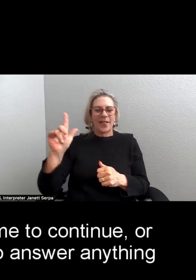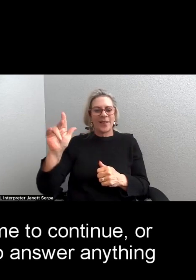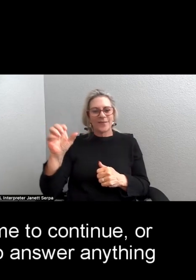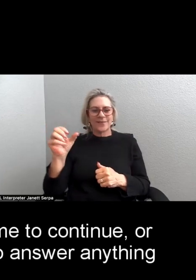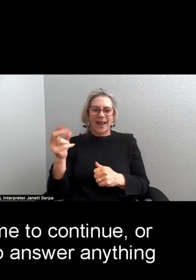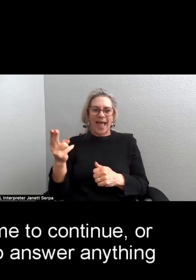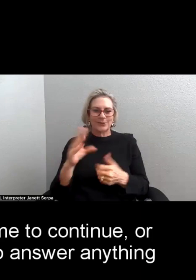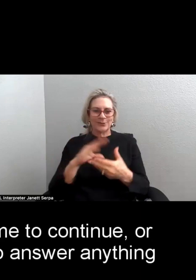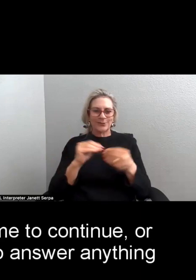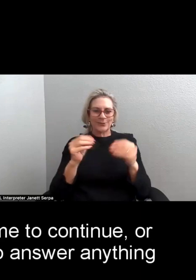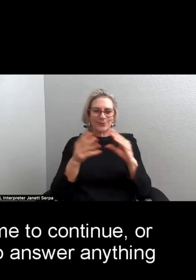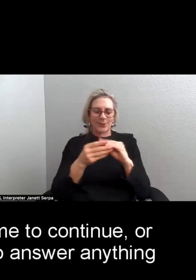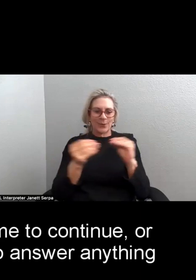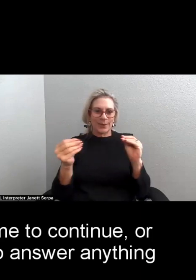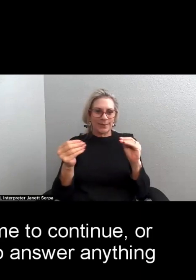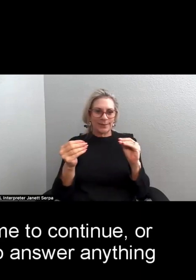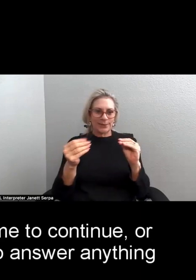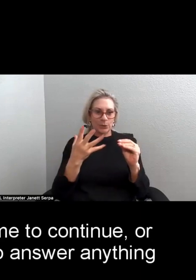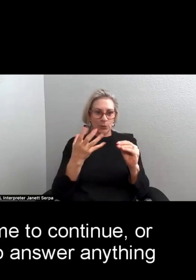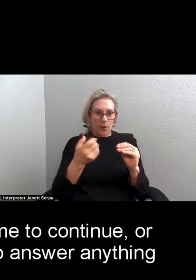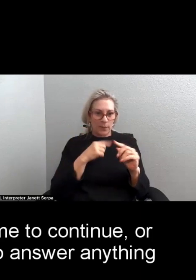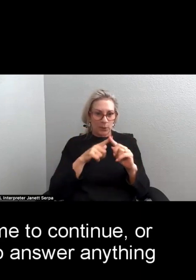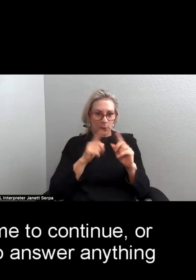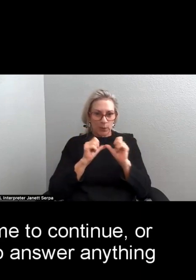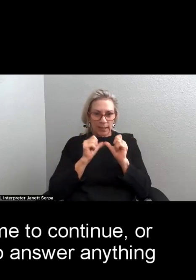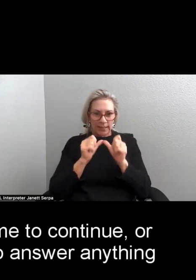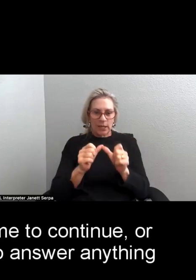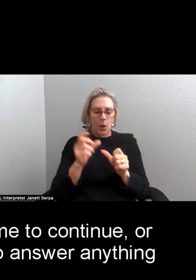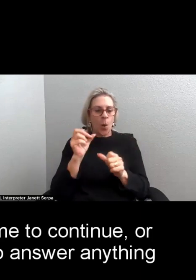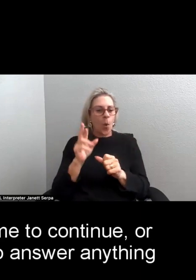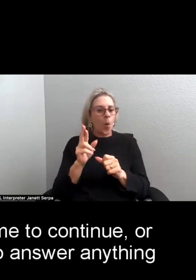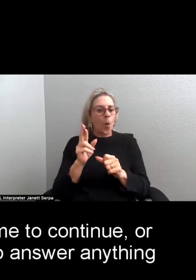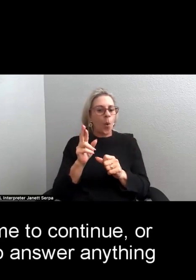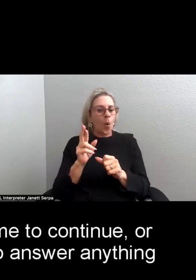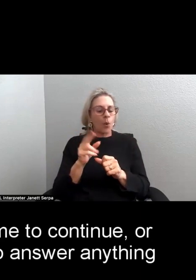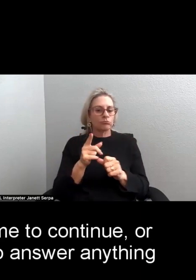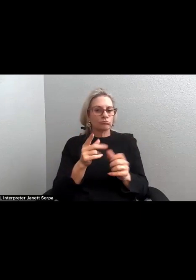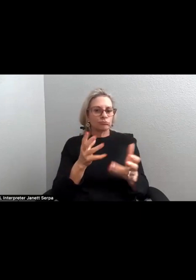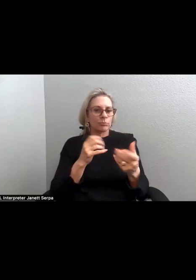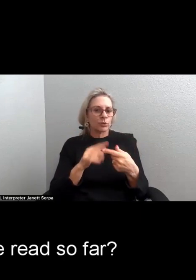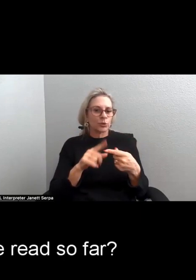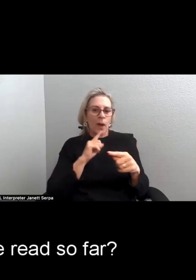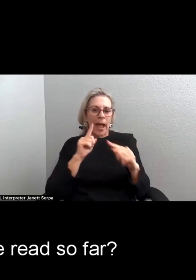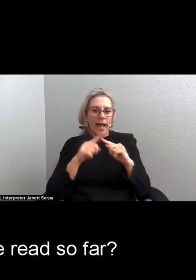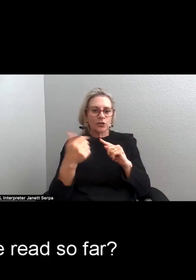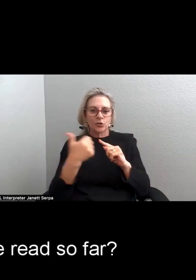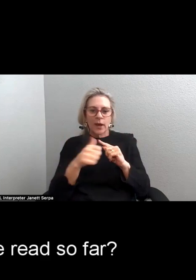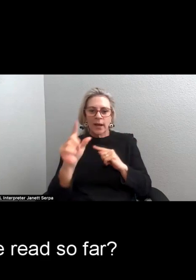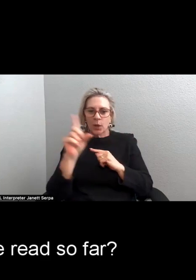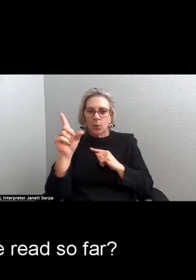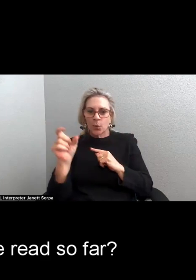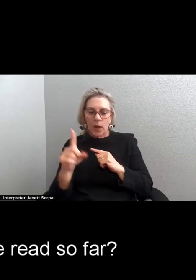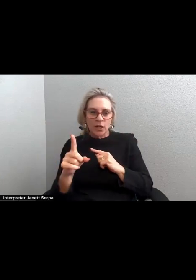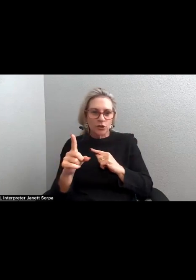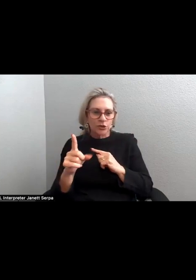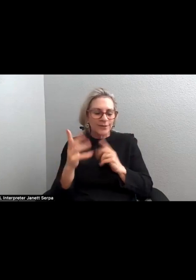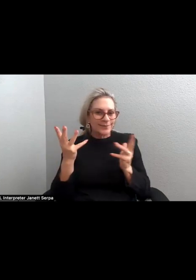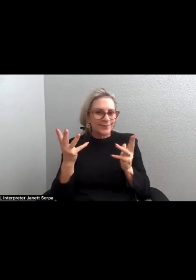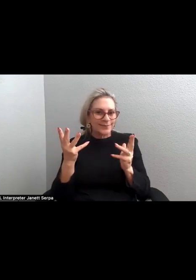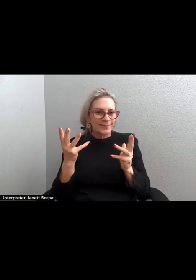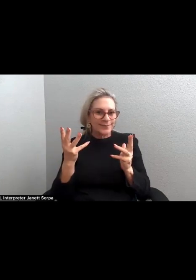So would you like me to continue or would you like me to answer anything about what I've read so far?